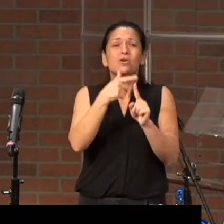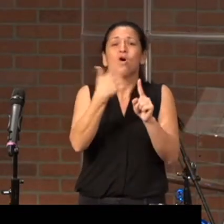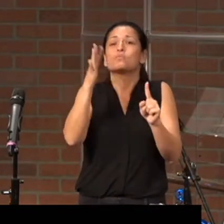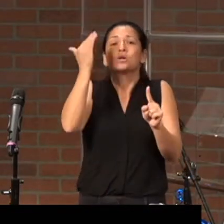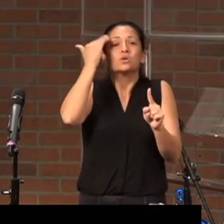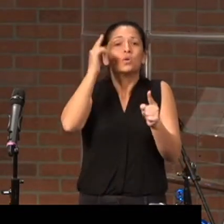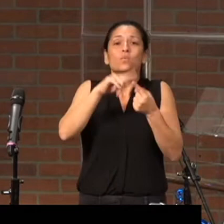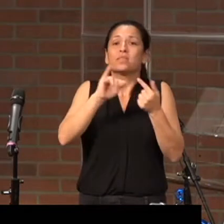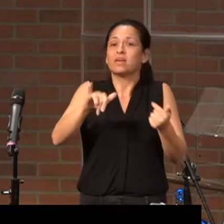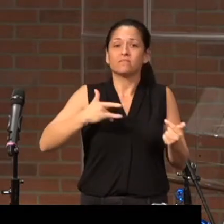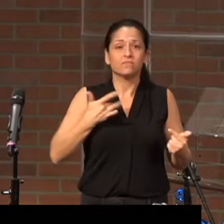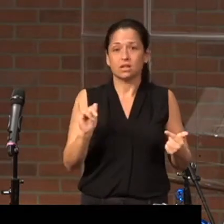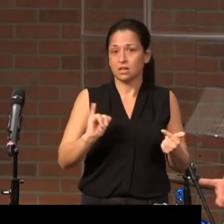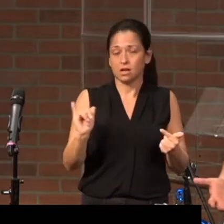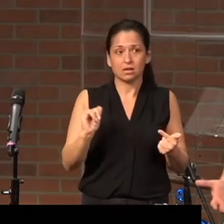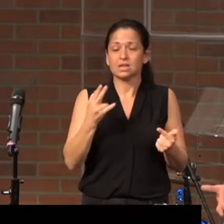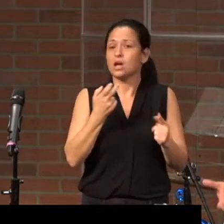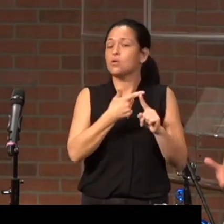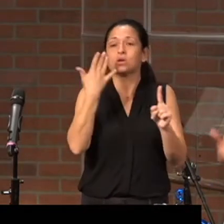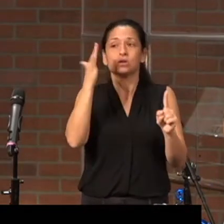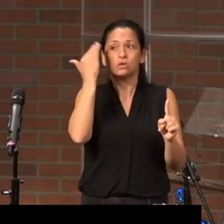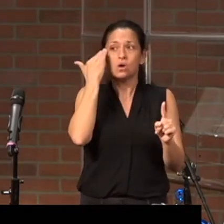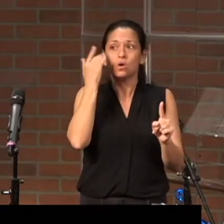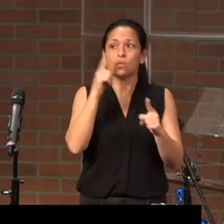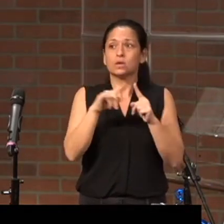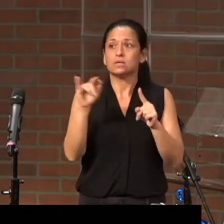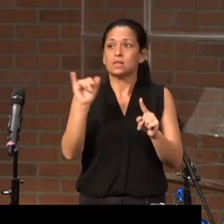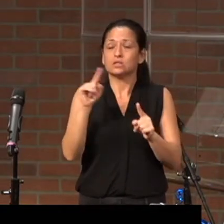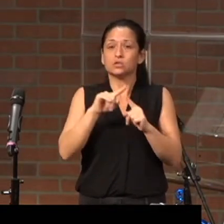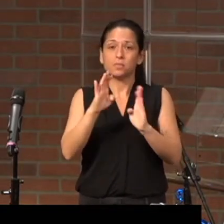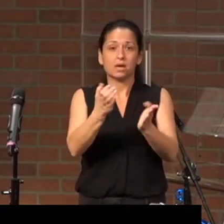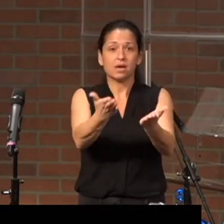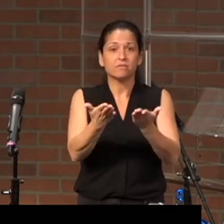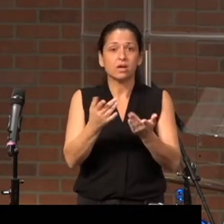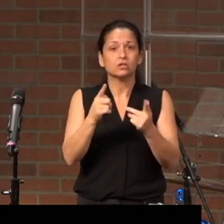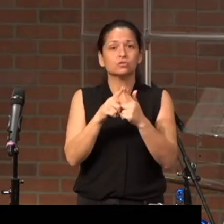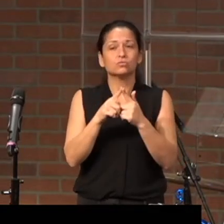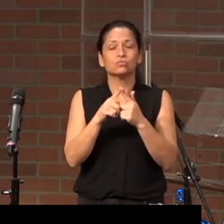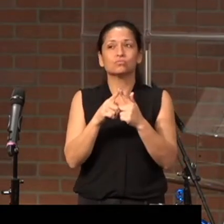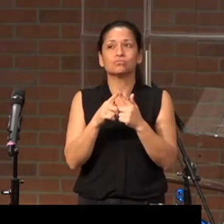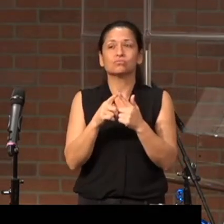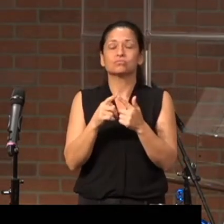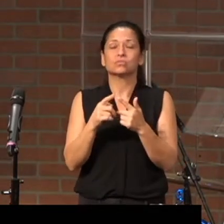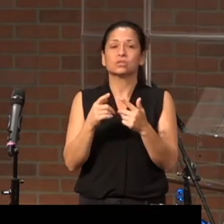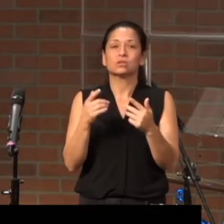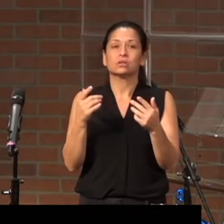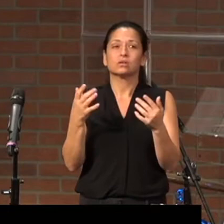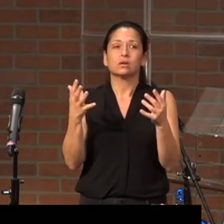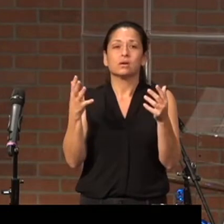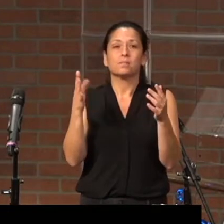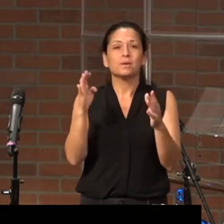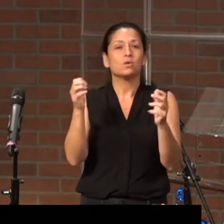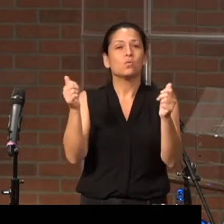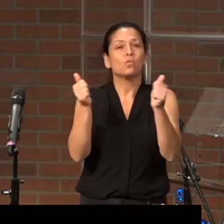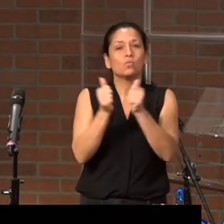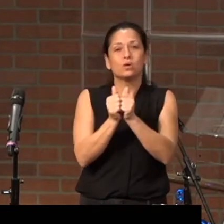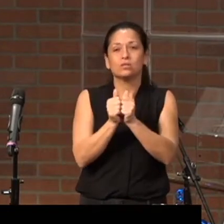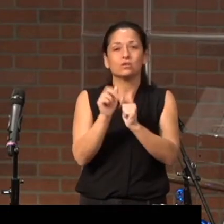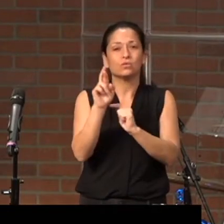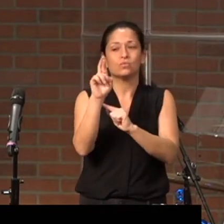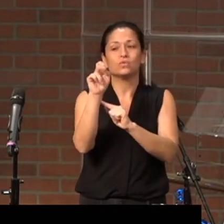that felt like. Knew what it felt like to be invited to retreat with Jesus, to just hang out.